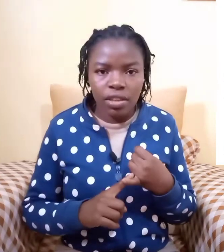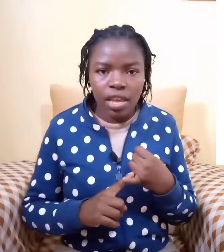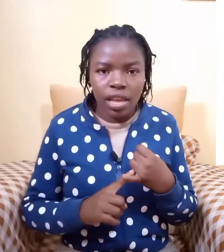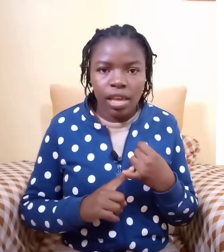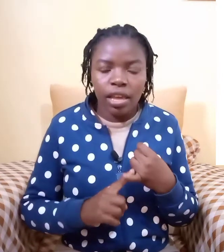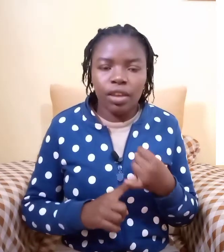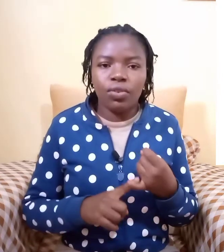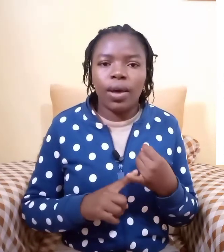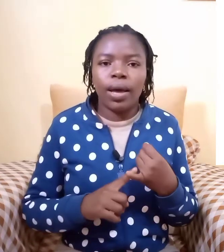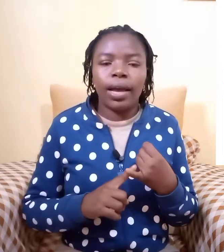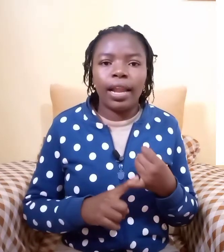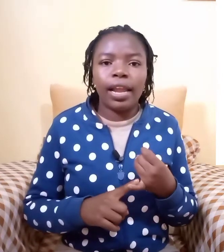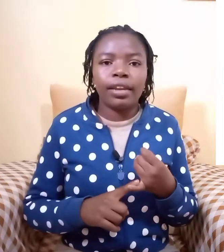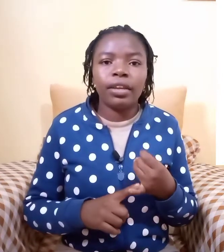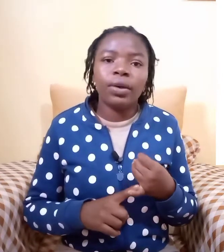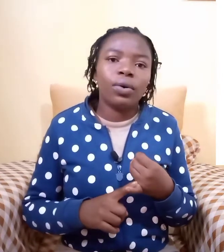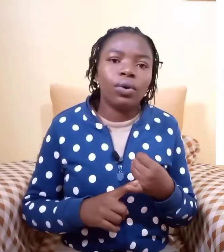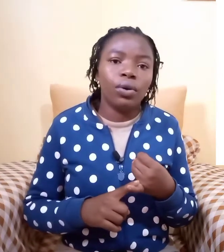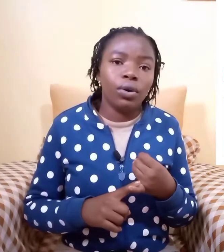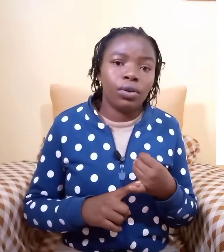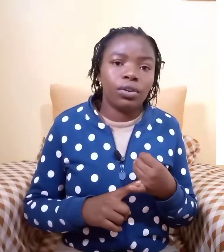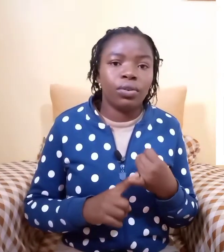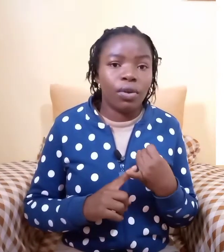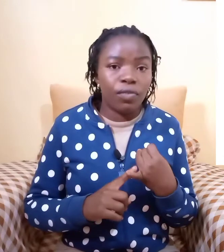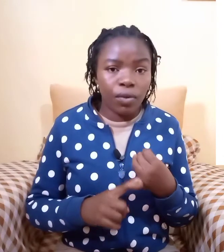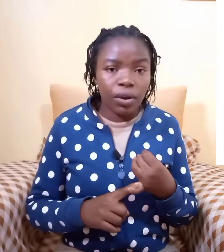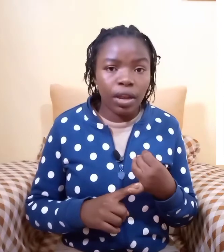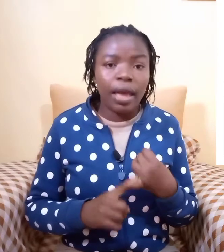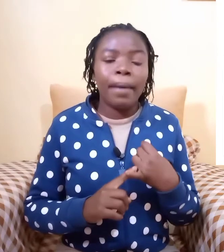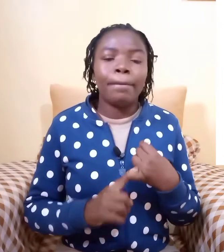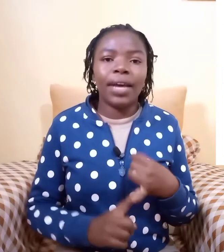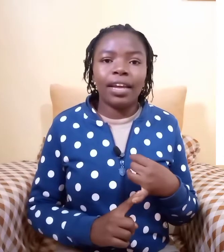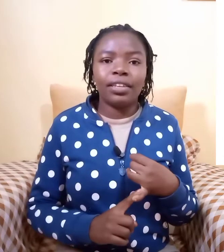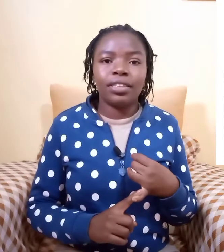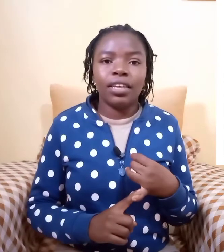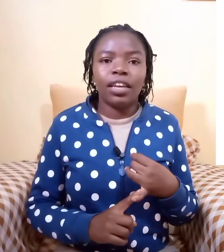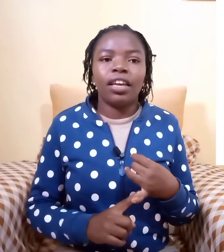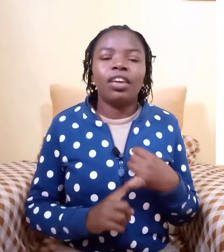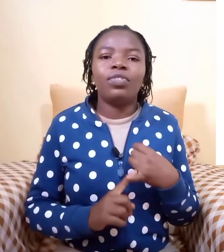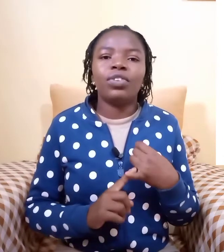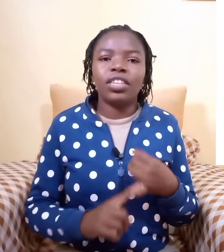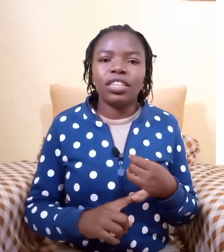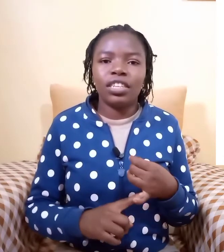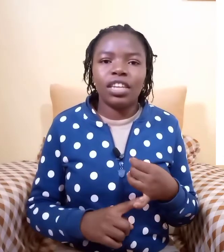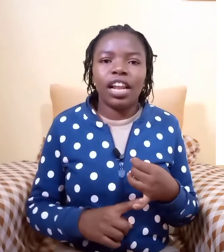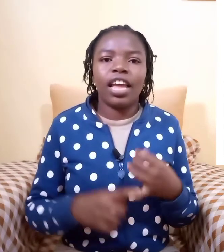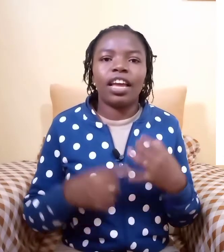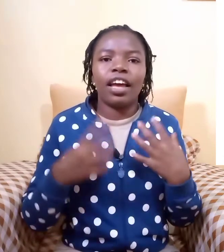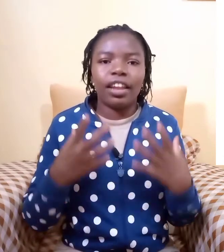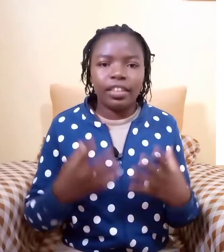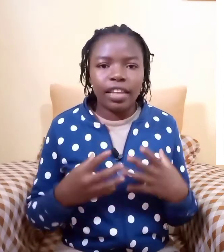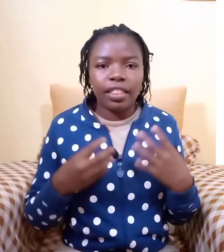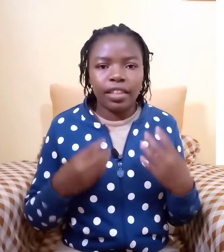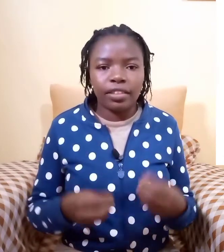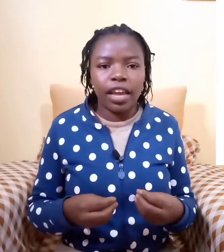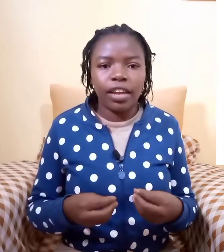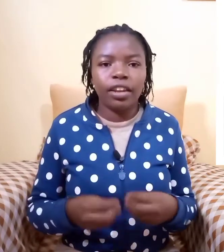in your gallery or your phone but if you didn't like understand the sign